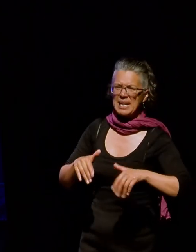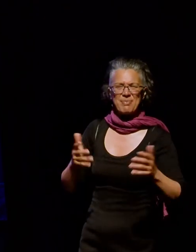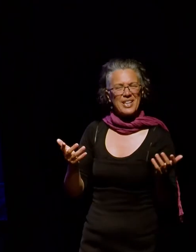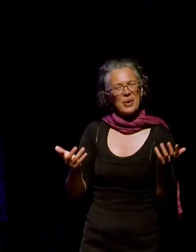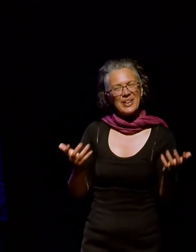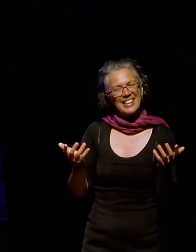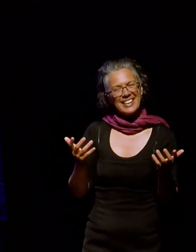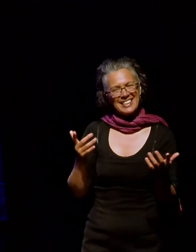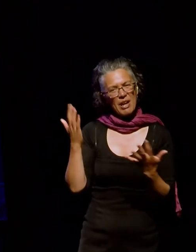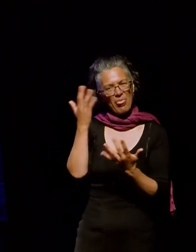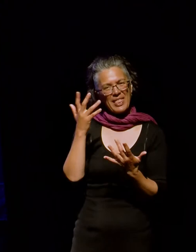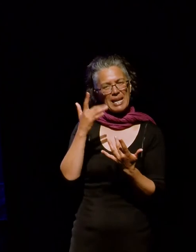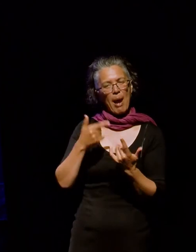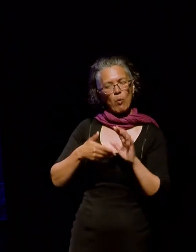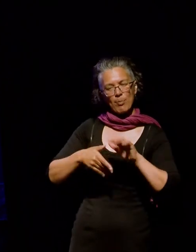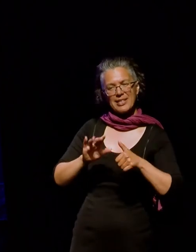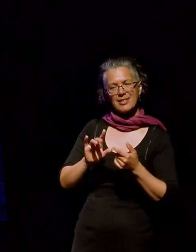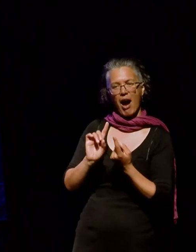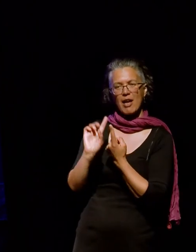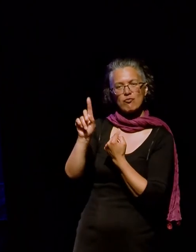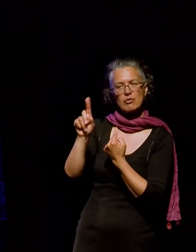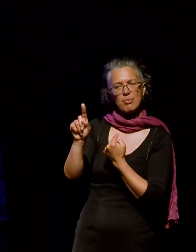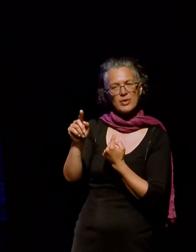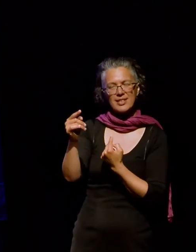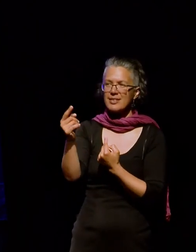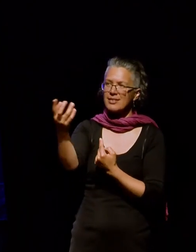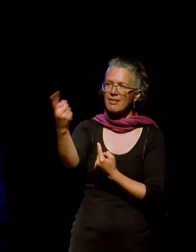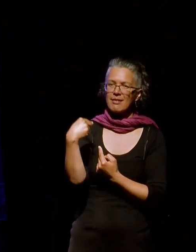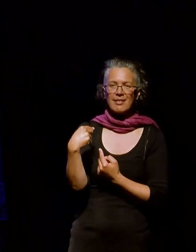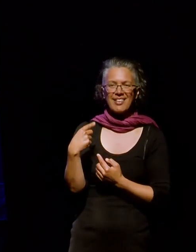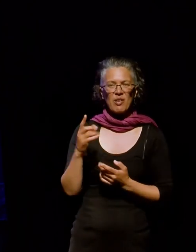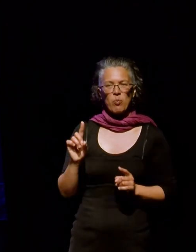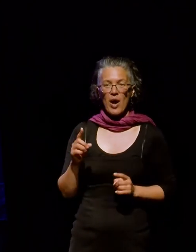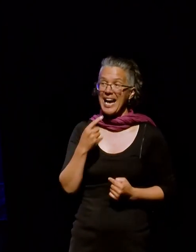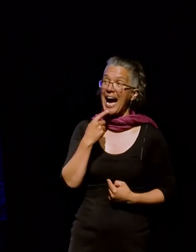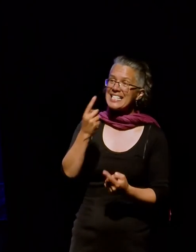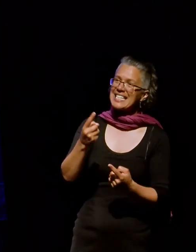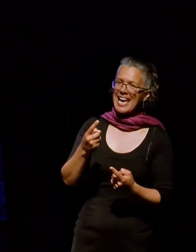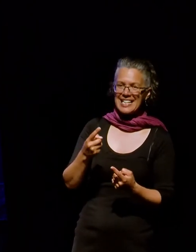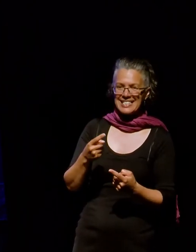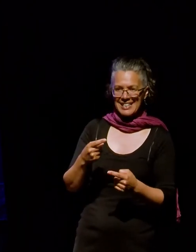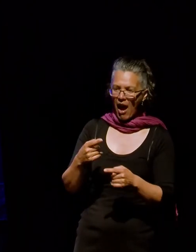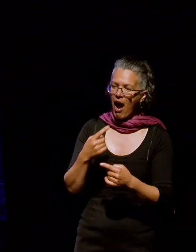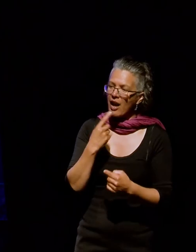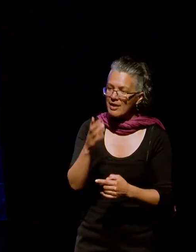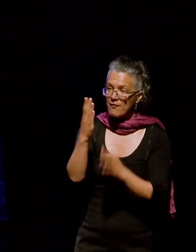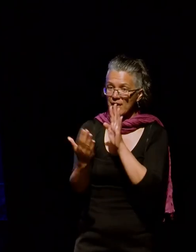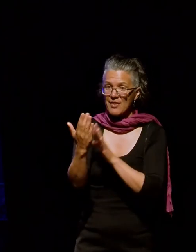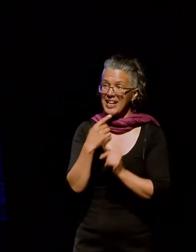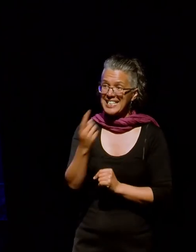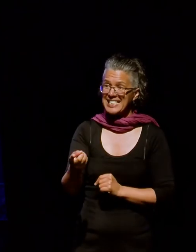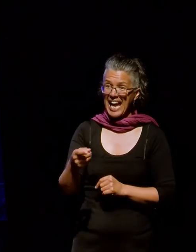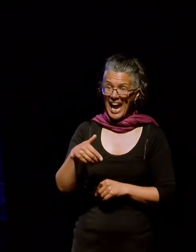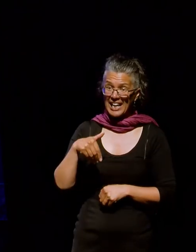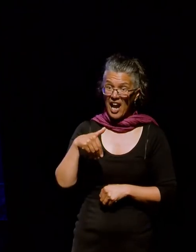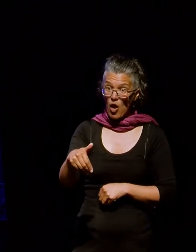But it got me thinking about the kind of responses that I used to get from people when I worked, said I worked at the Cricket Museum. And the first one was usually, New